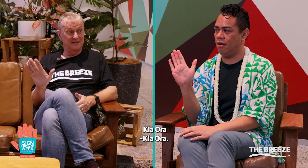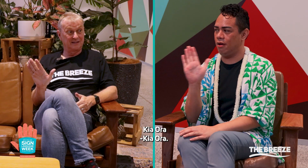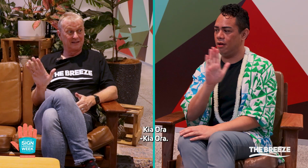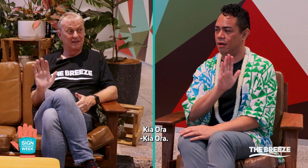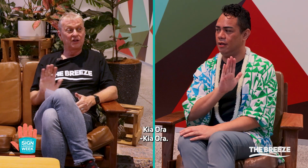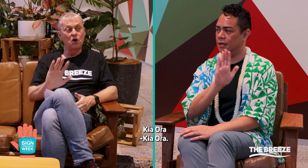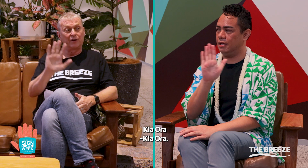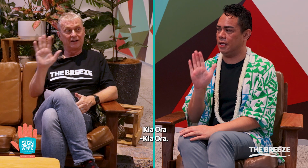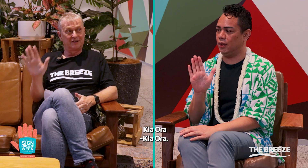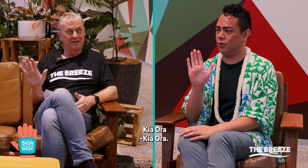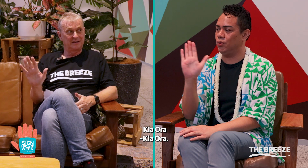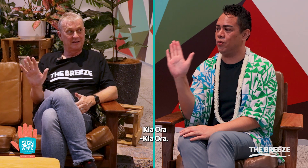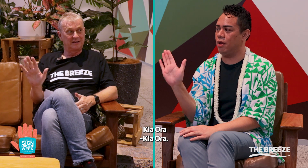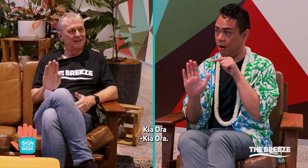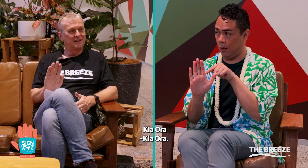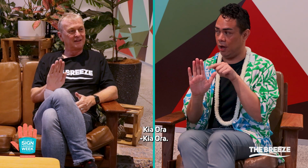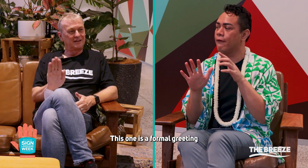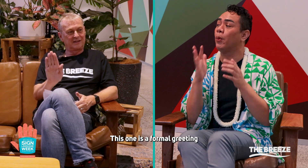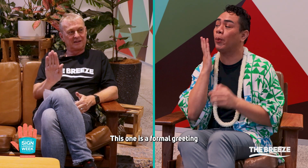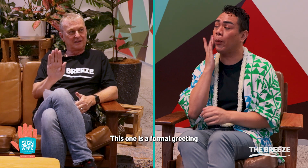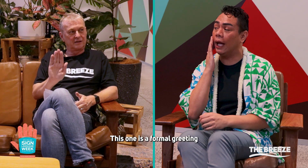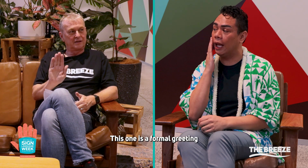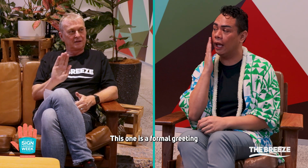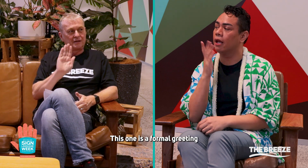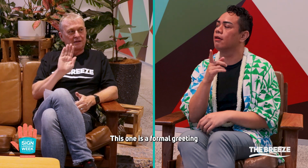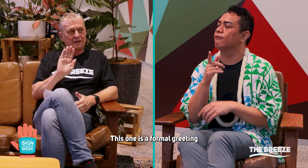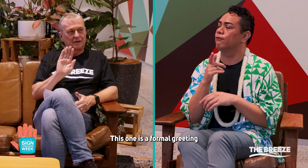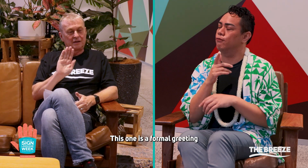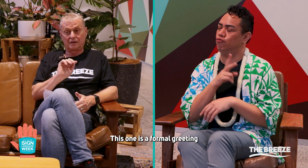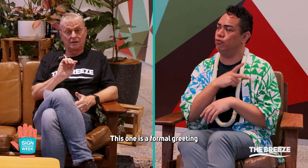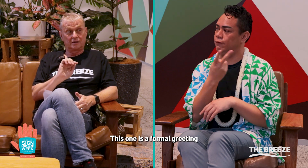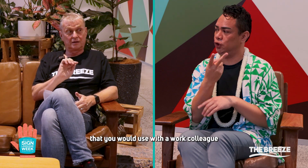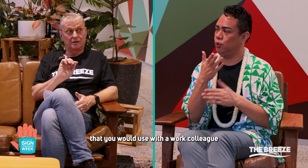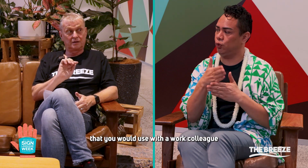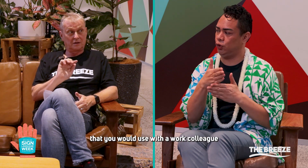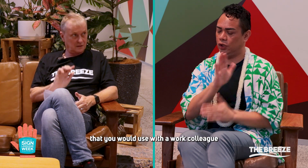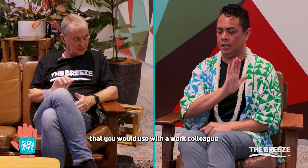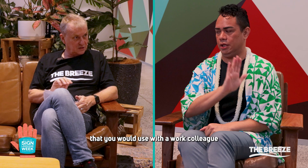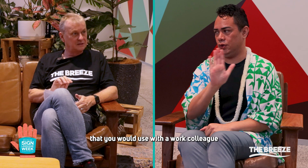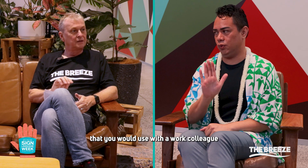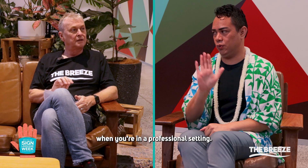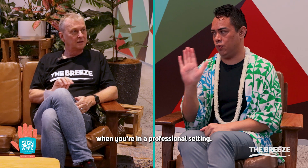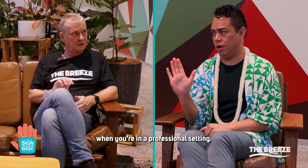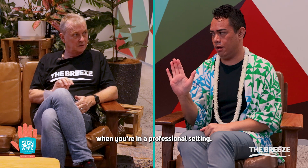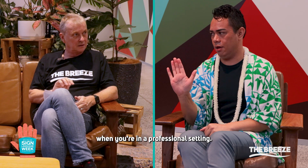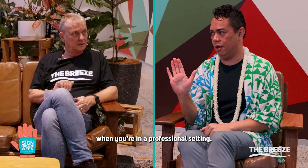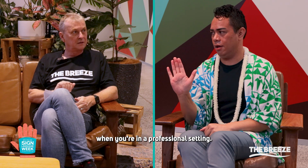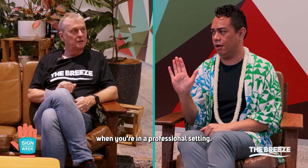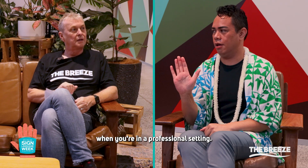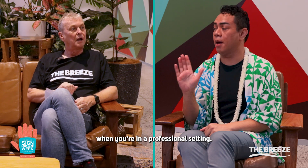Kia ora. Kia ora. Kia ora. This one is a formal greeting that you would use with a work colleague when you're in a professional setting.